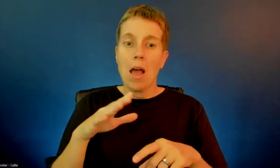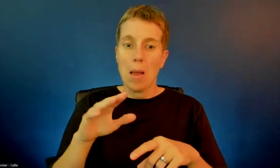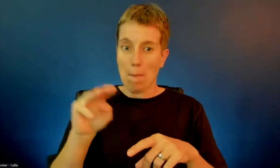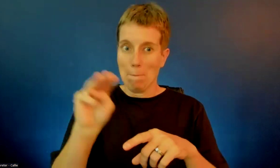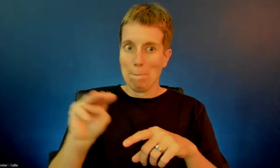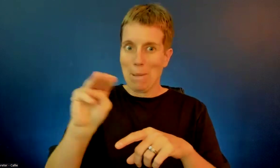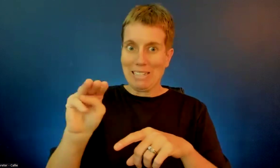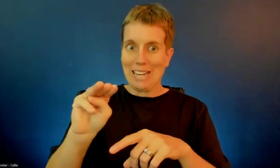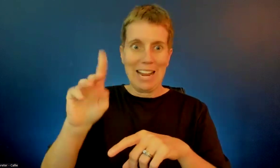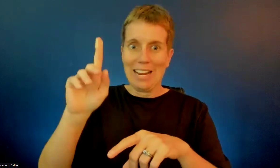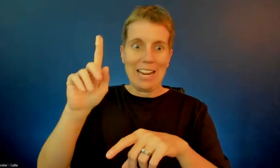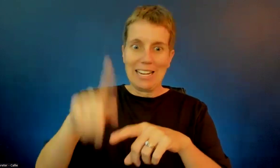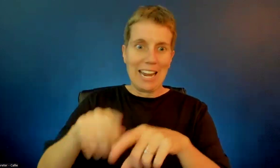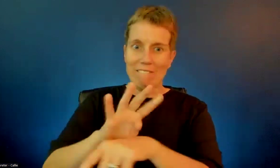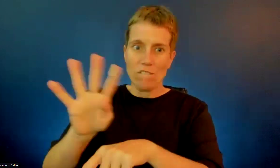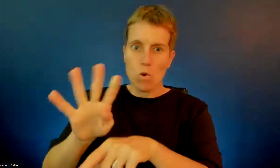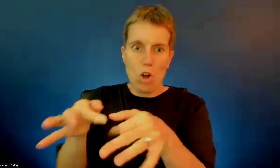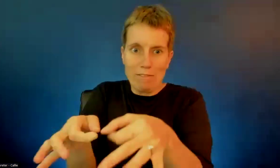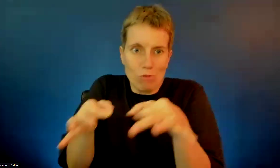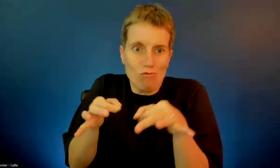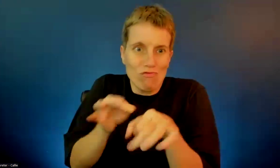I did not know about the three o'clock restriction.